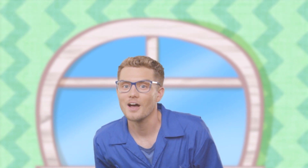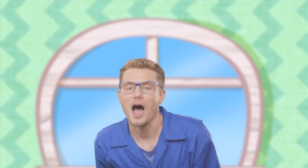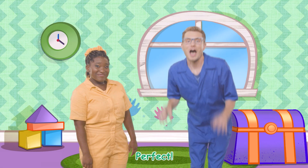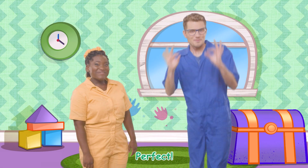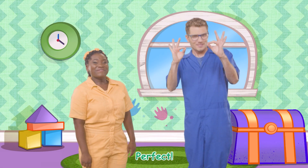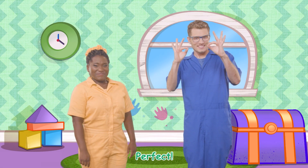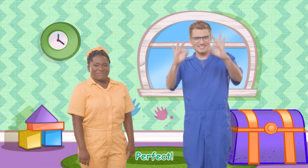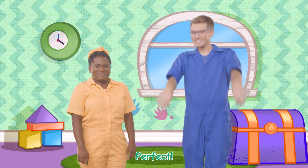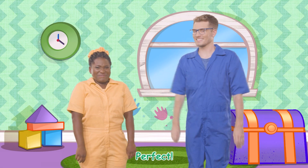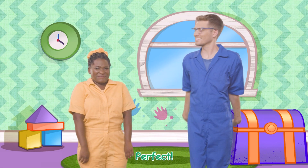Perfect.